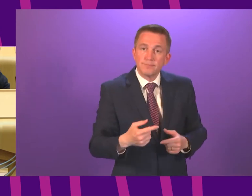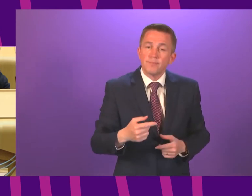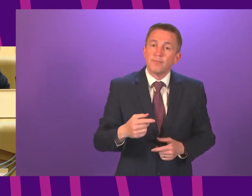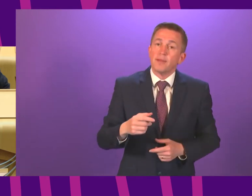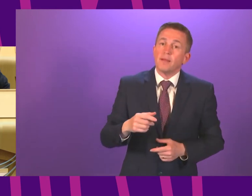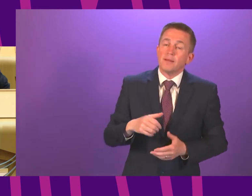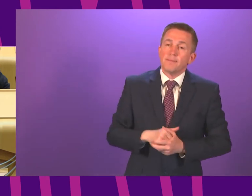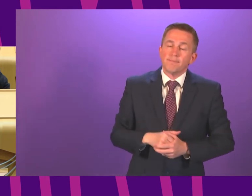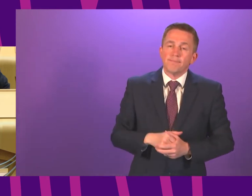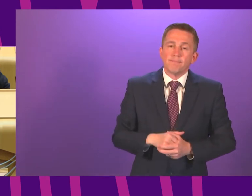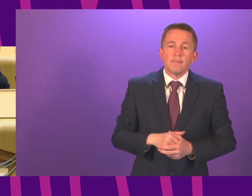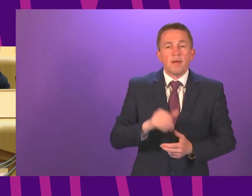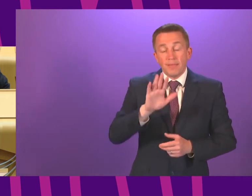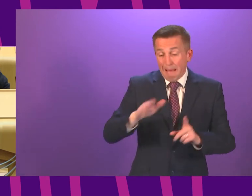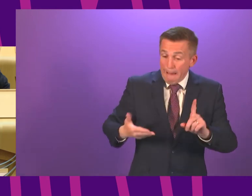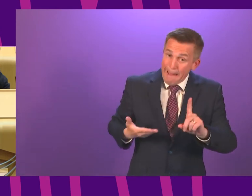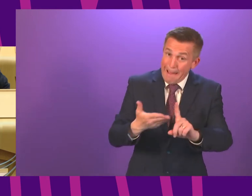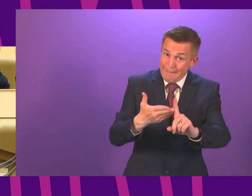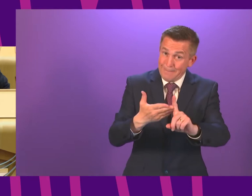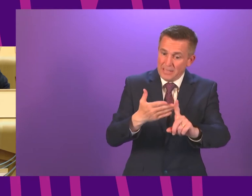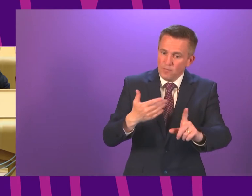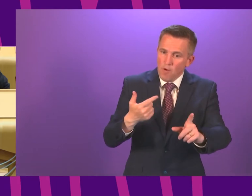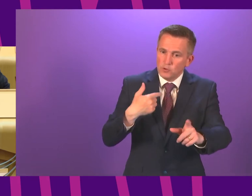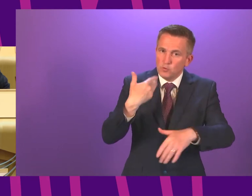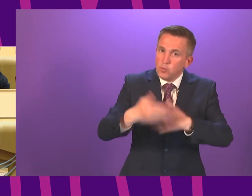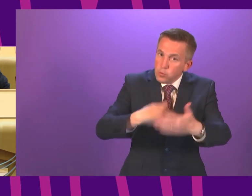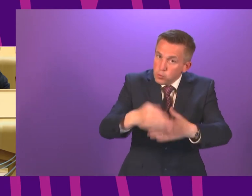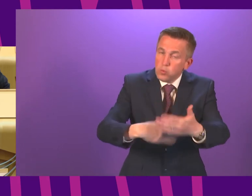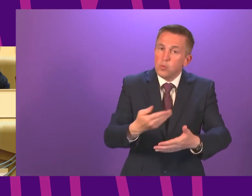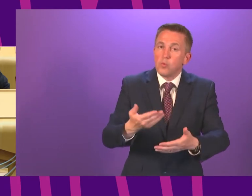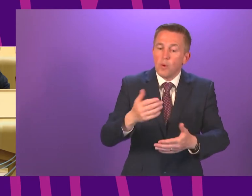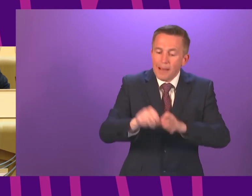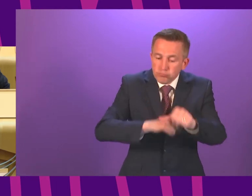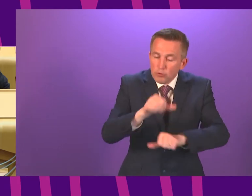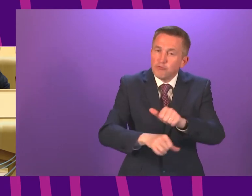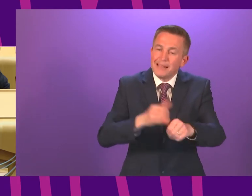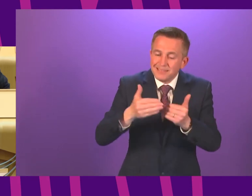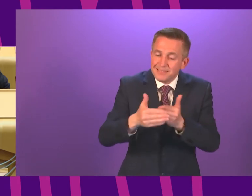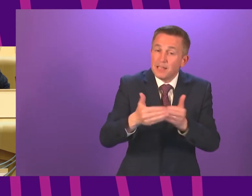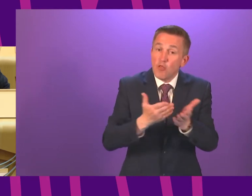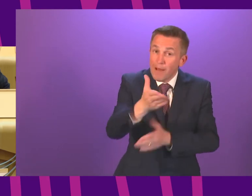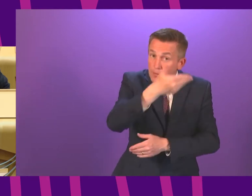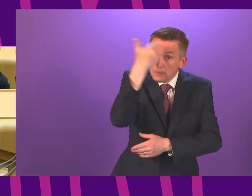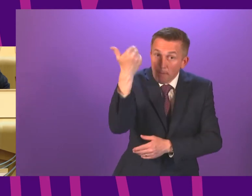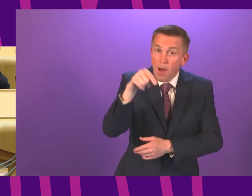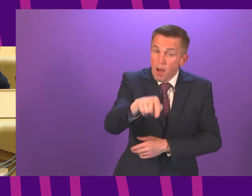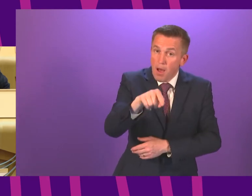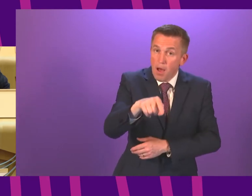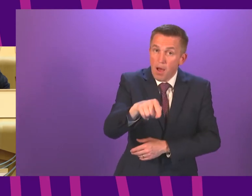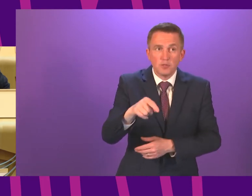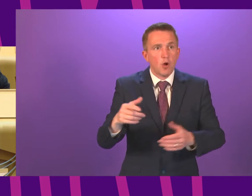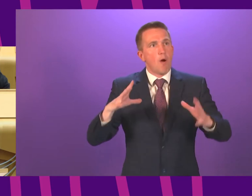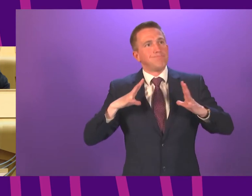country today, we can keep on the right track and we can then make progress over the summer to living much less